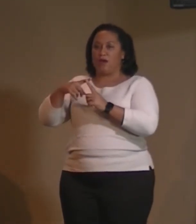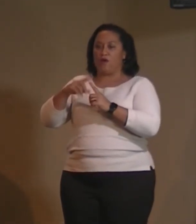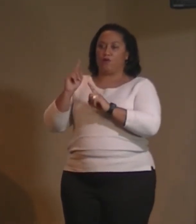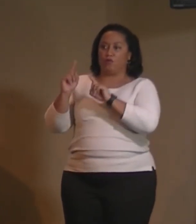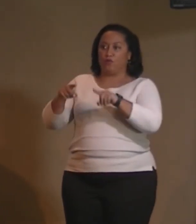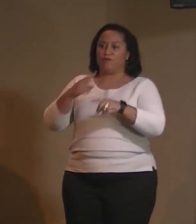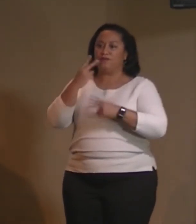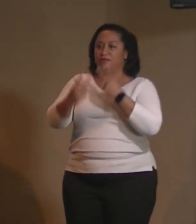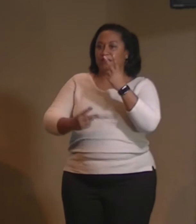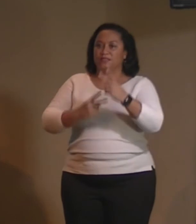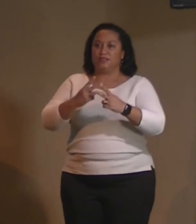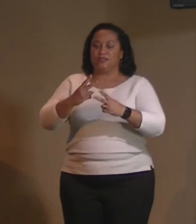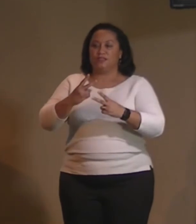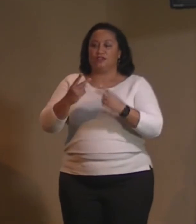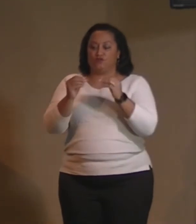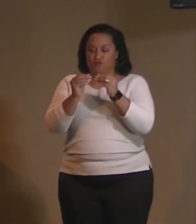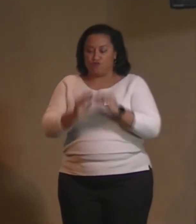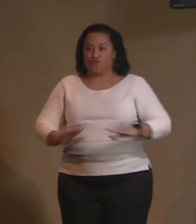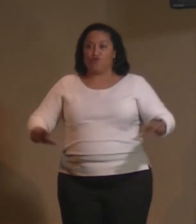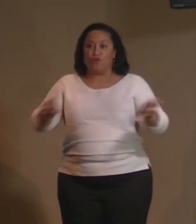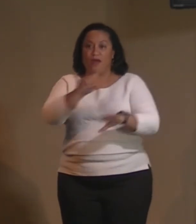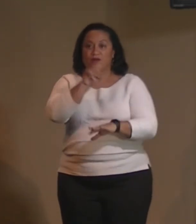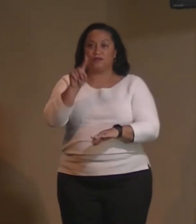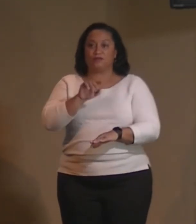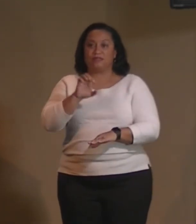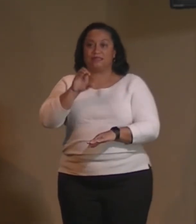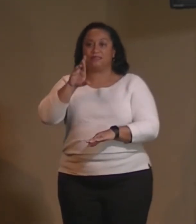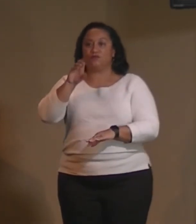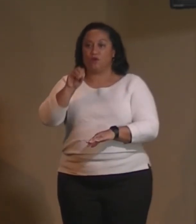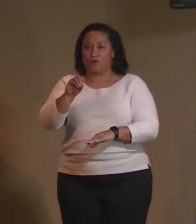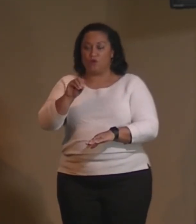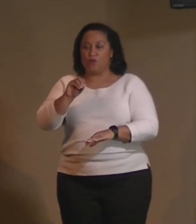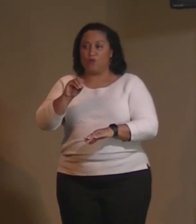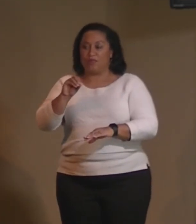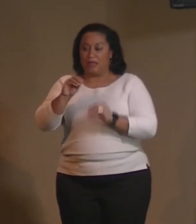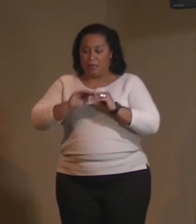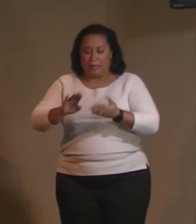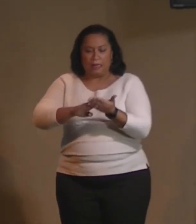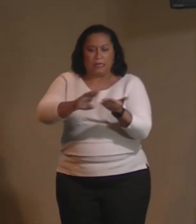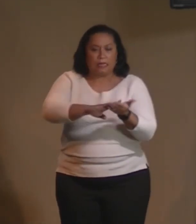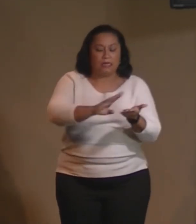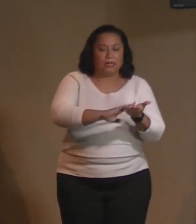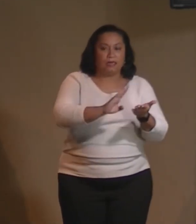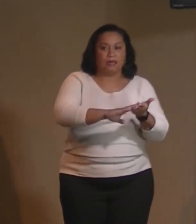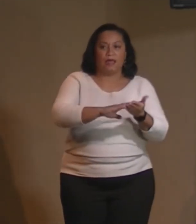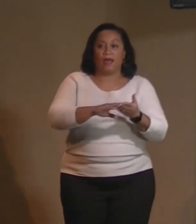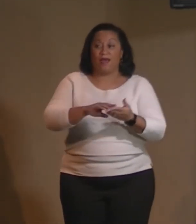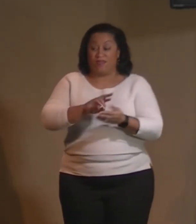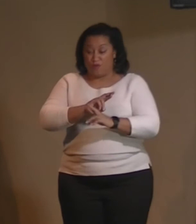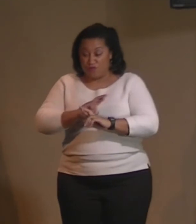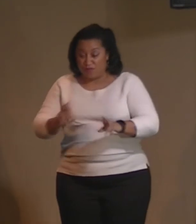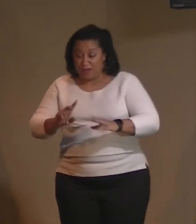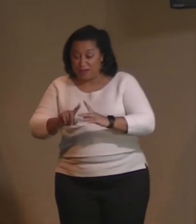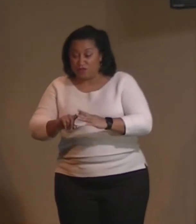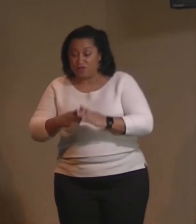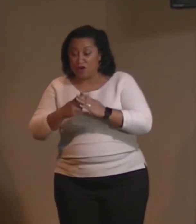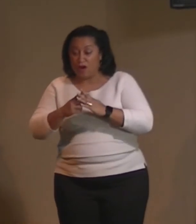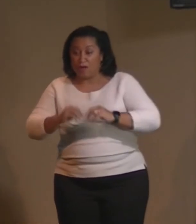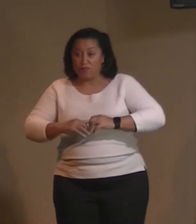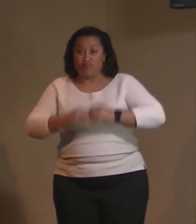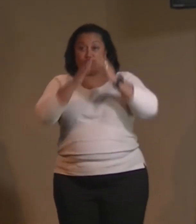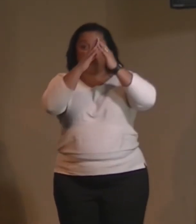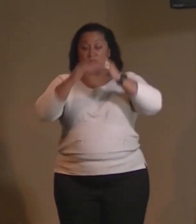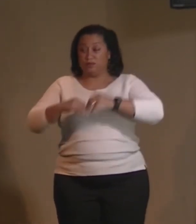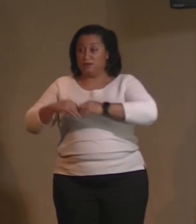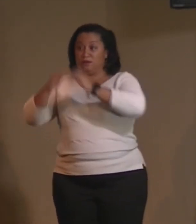most of this stuff was cleared away, and they were getting ready to start building the new tower, and I spoke to someone there,